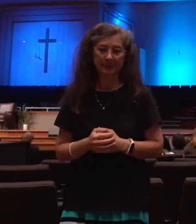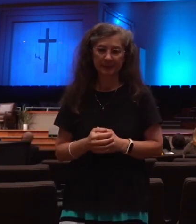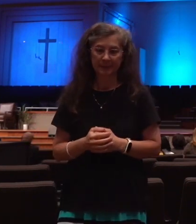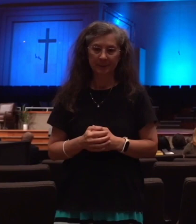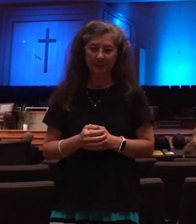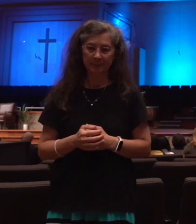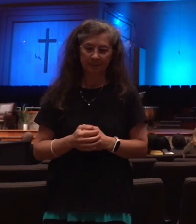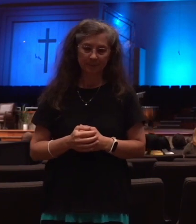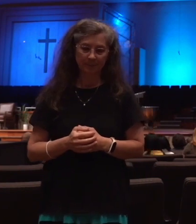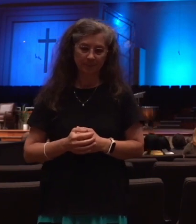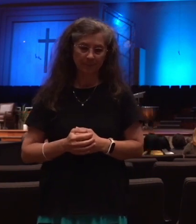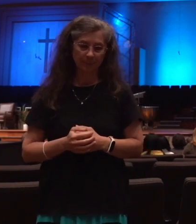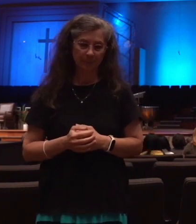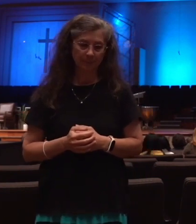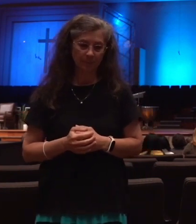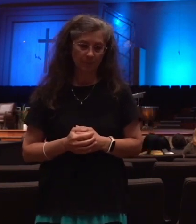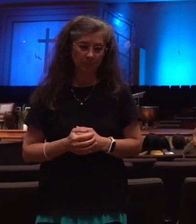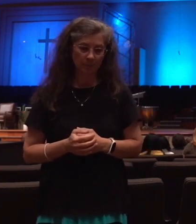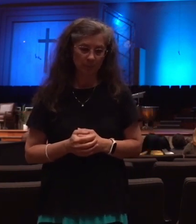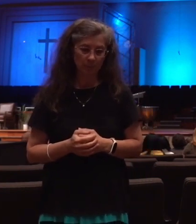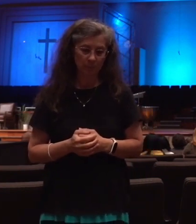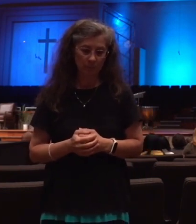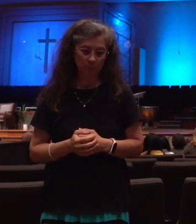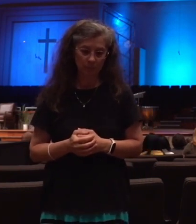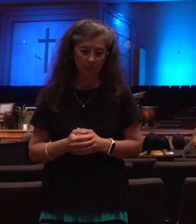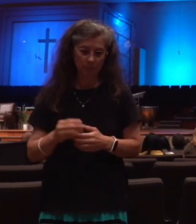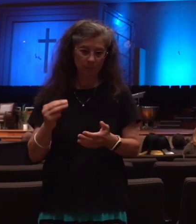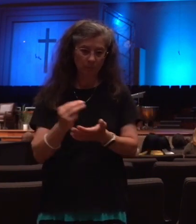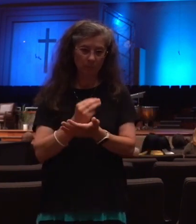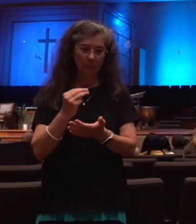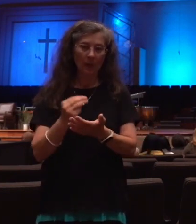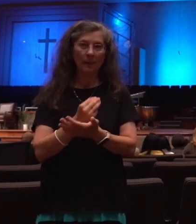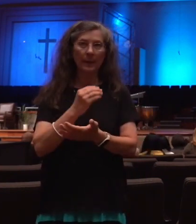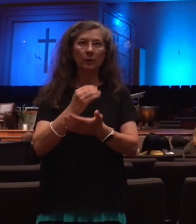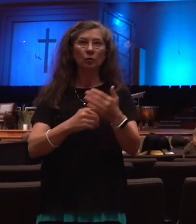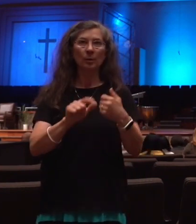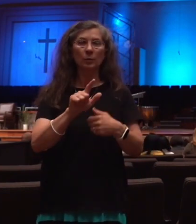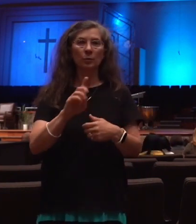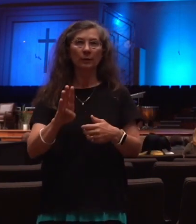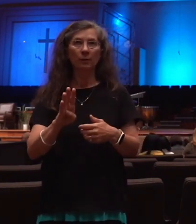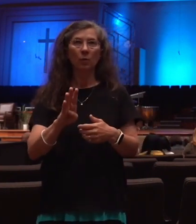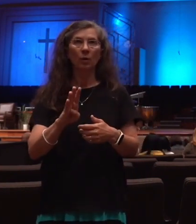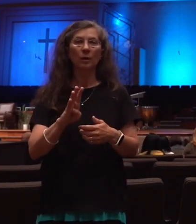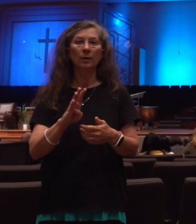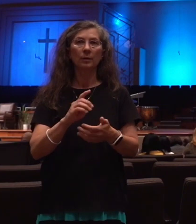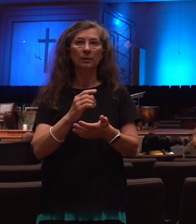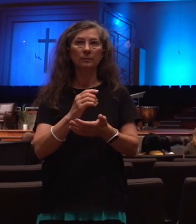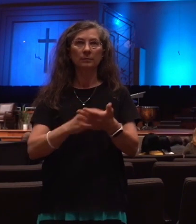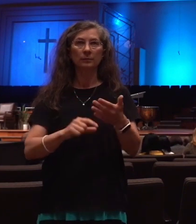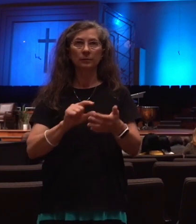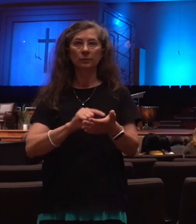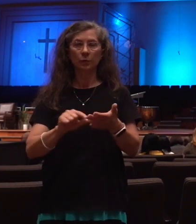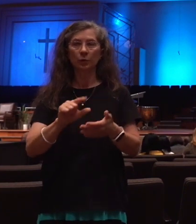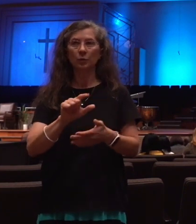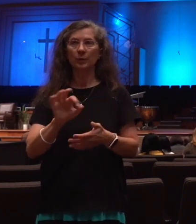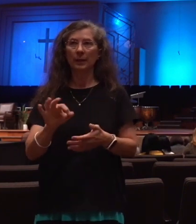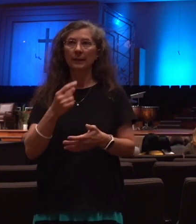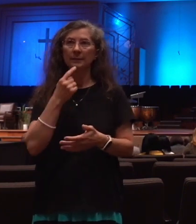tribulation. Now, Matthew 24, 29 says this. Immediately after the tribulation of those